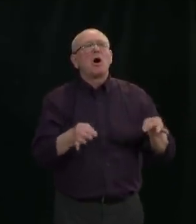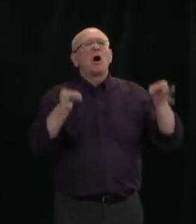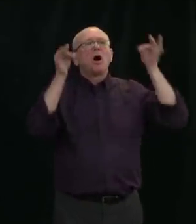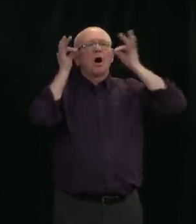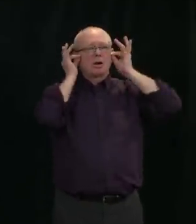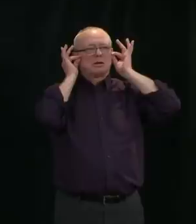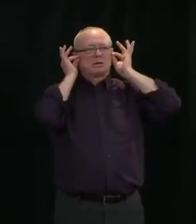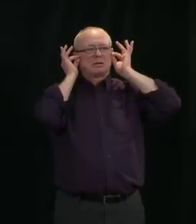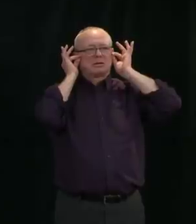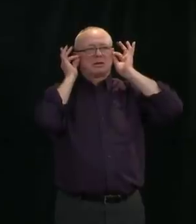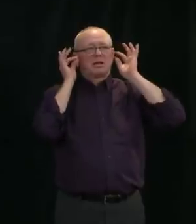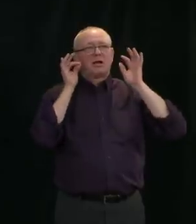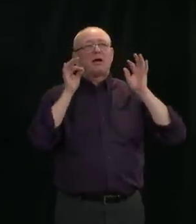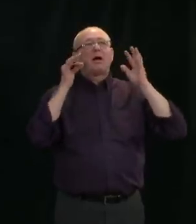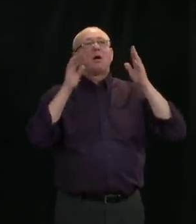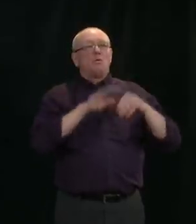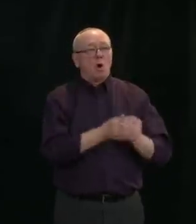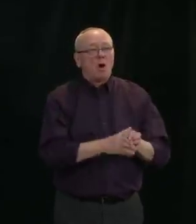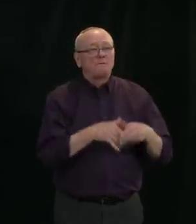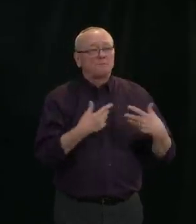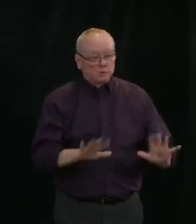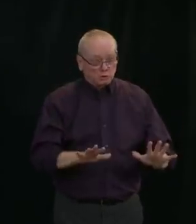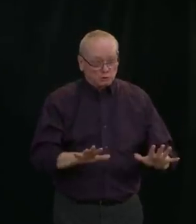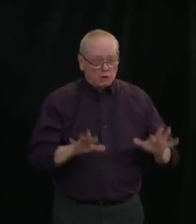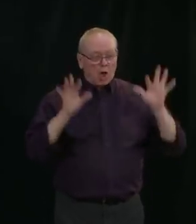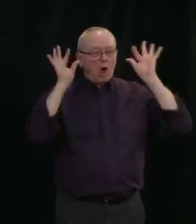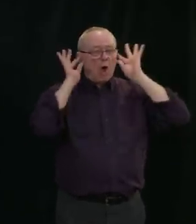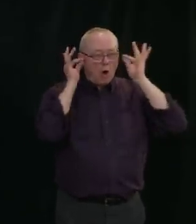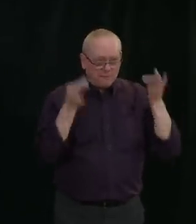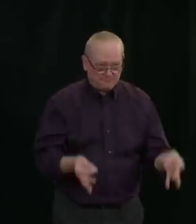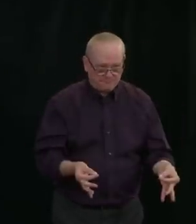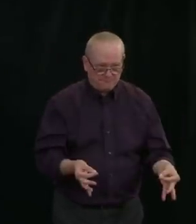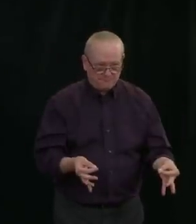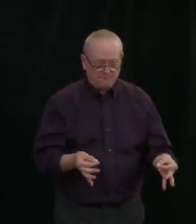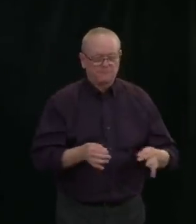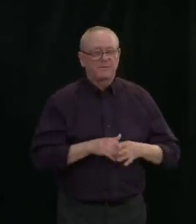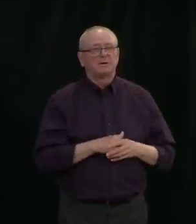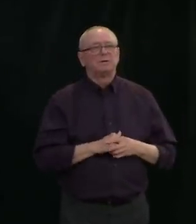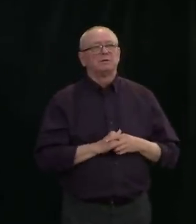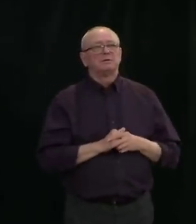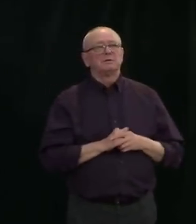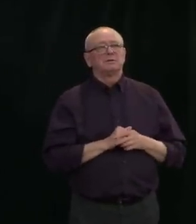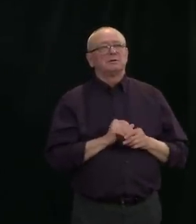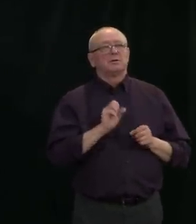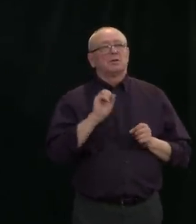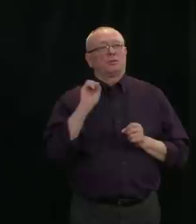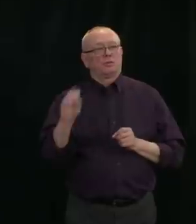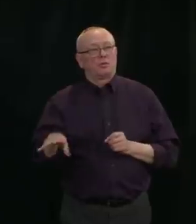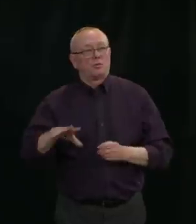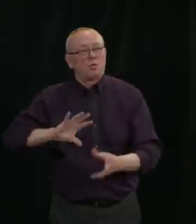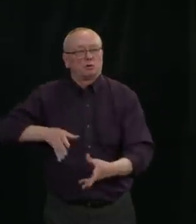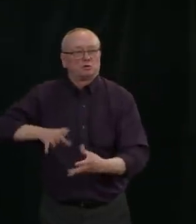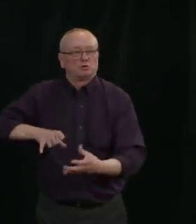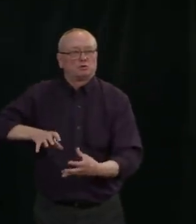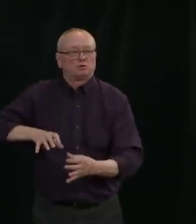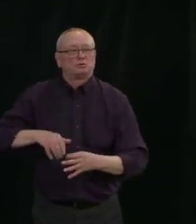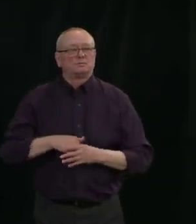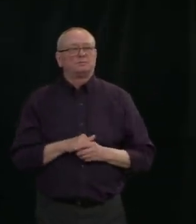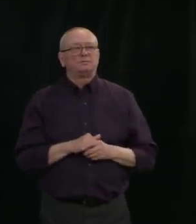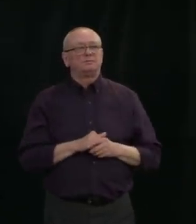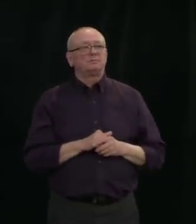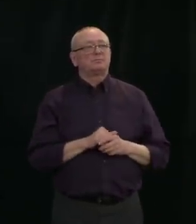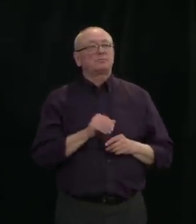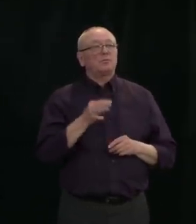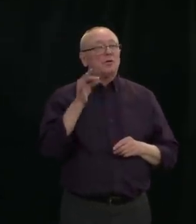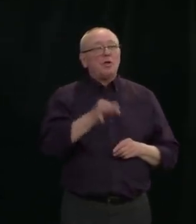the mask off and after they put the mask in a place where it can be washed and make sure that that mask is not in a place where